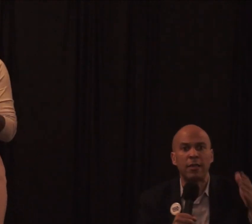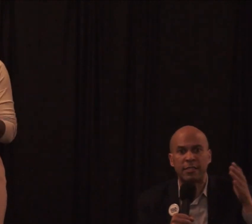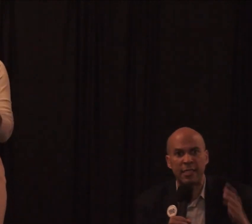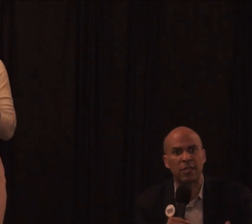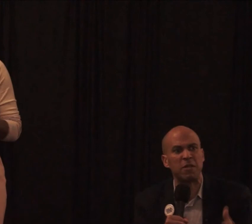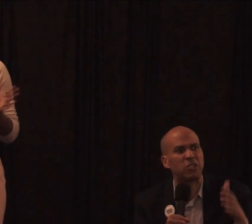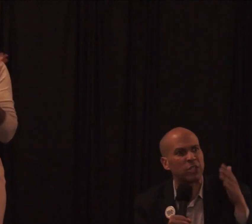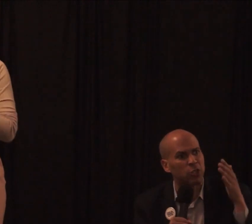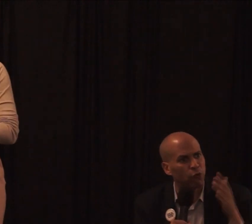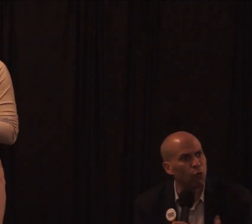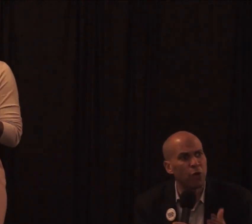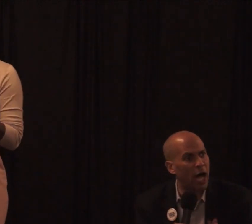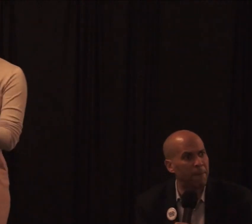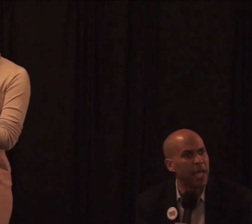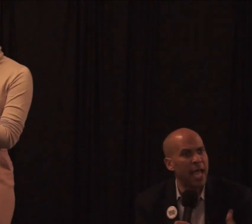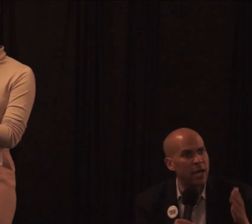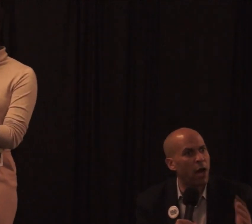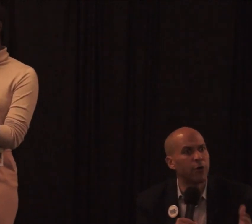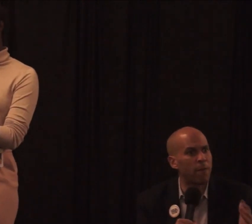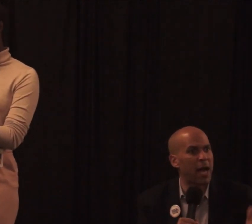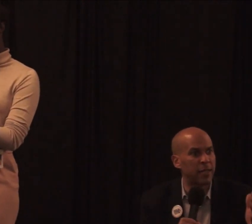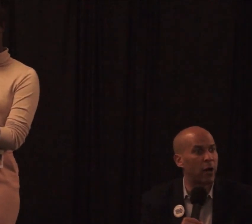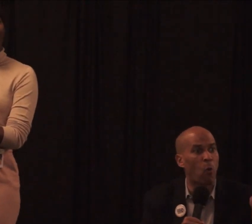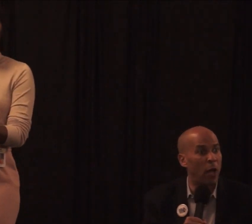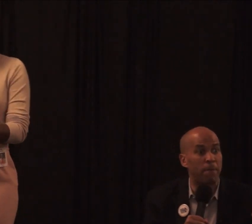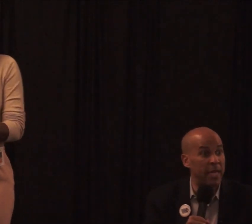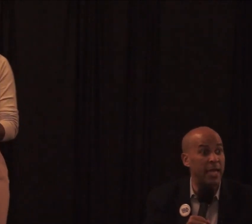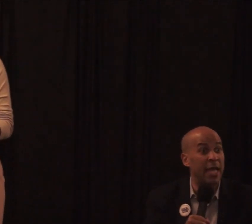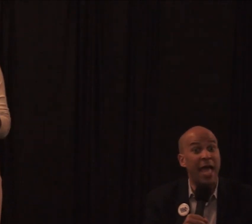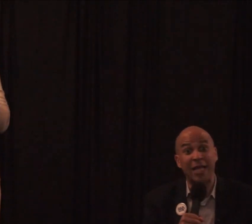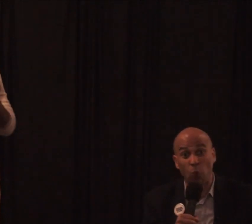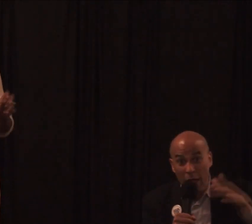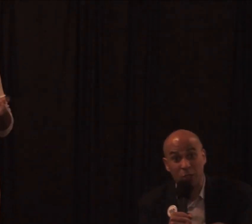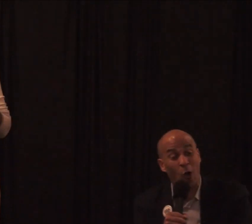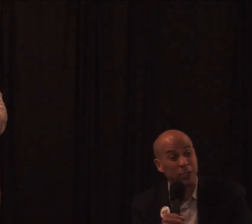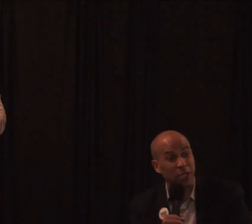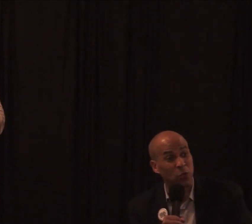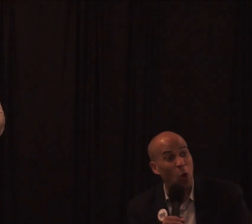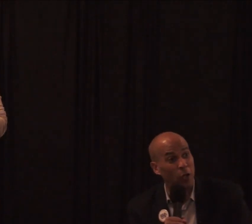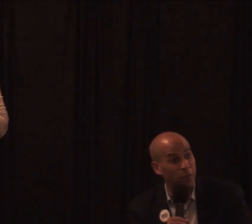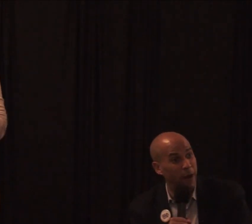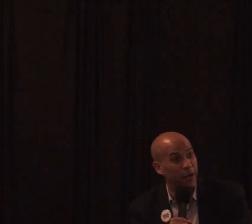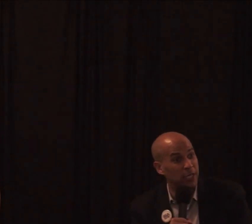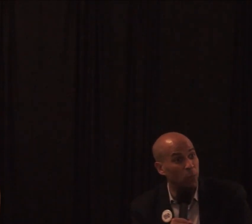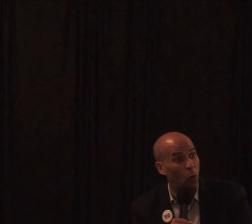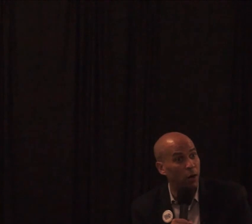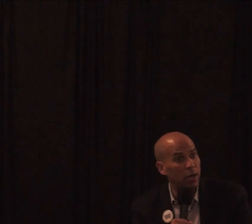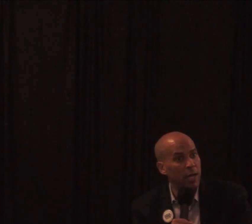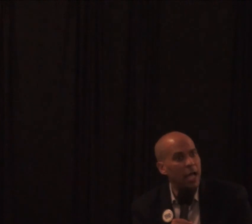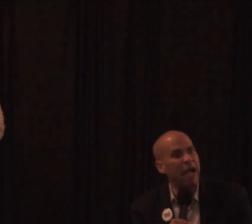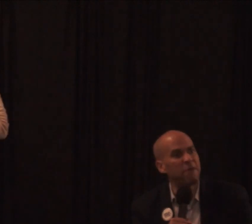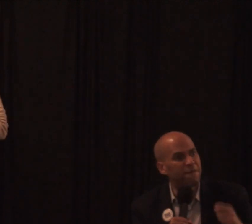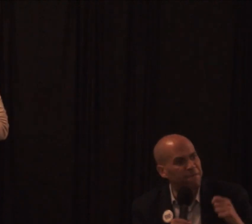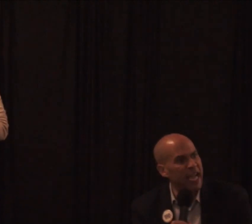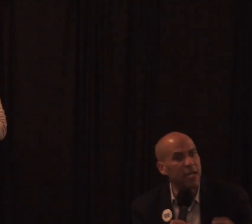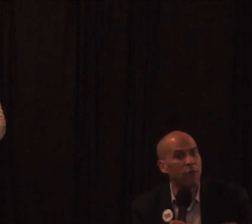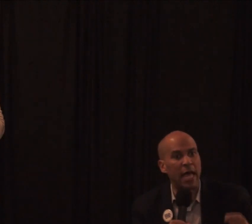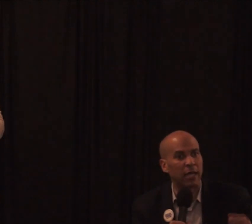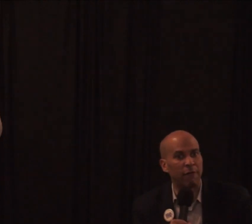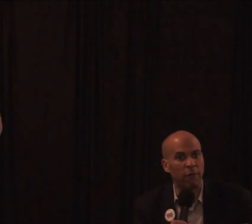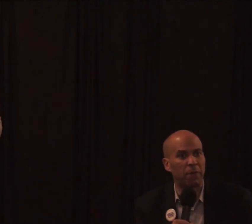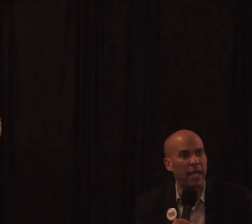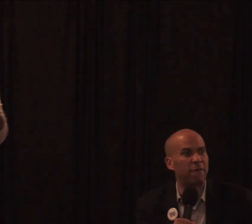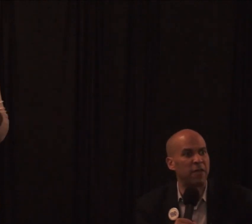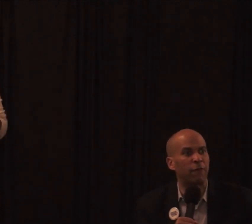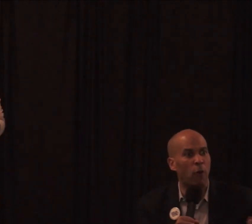I know the system is just screwed up and undermining their well-being as well as costing us all as Americans more. I've been fighting